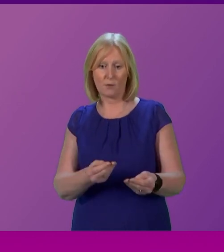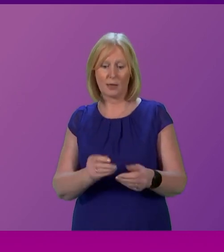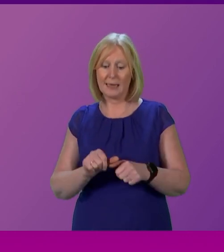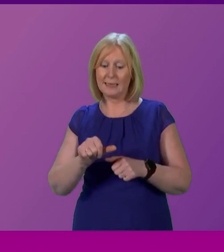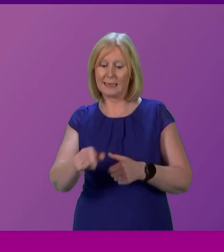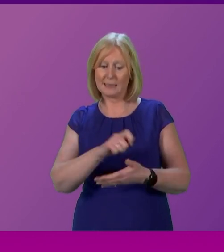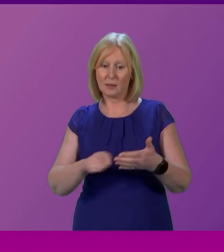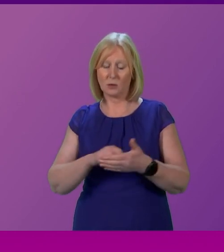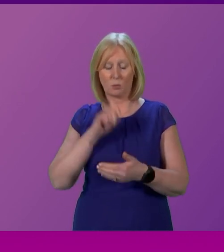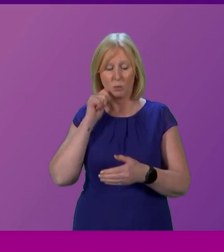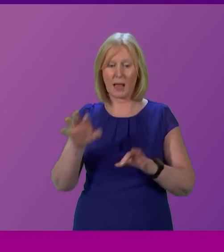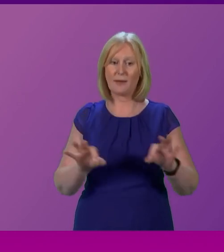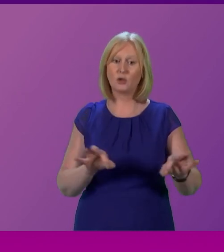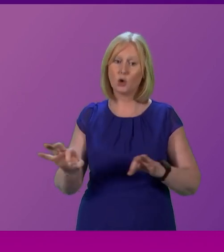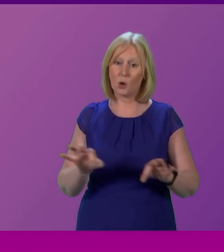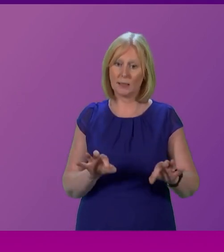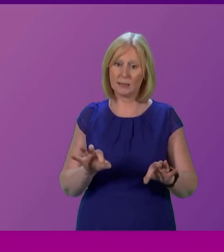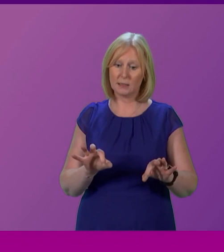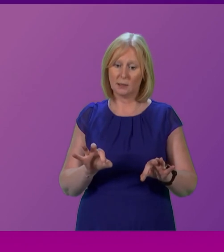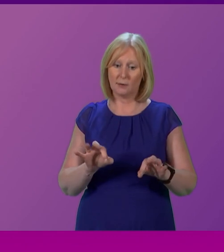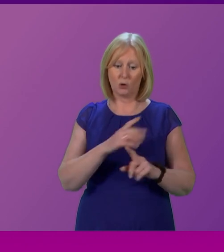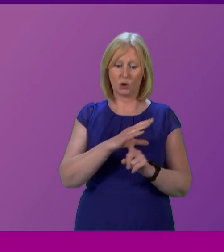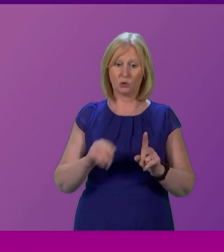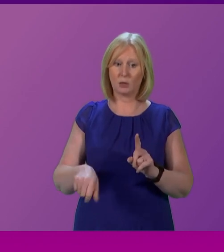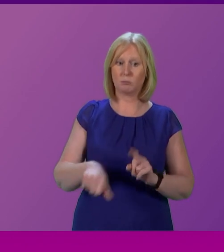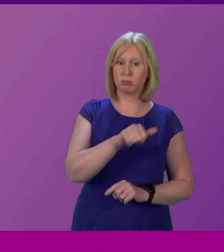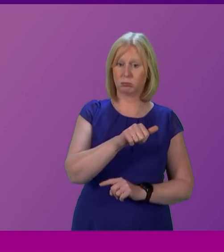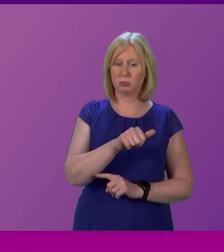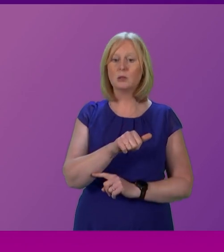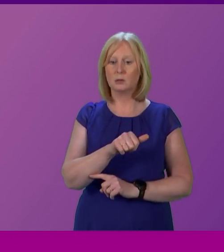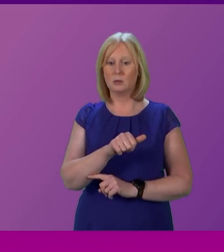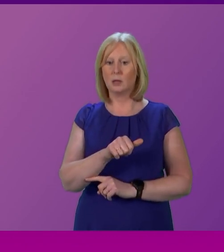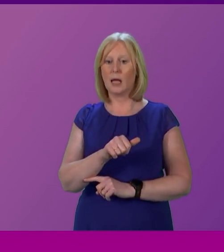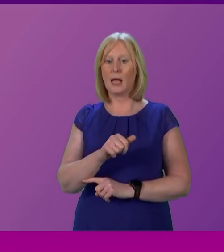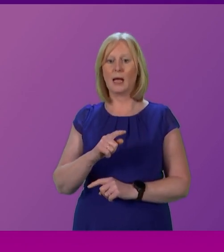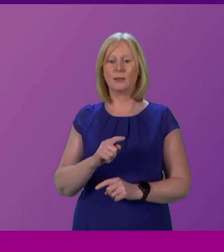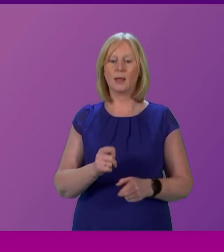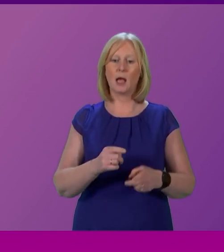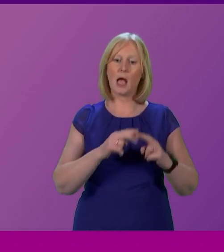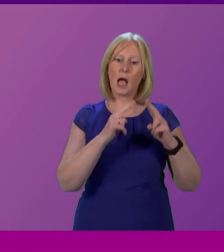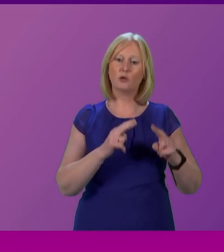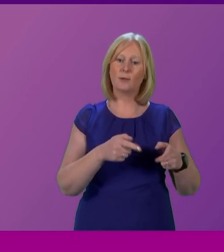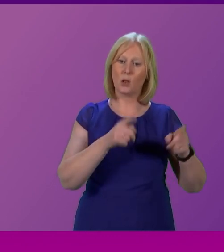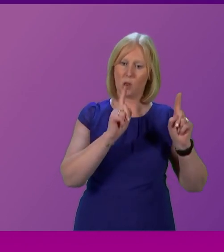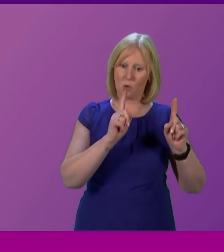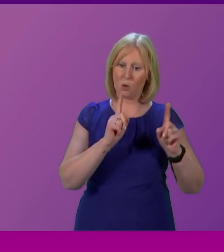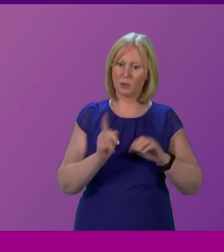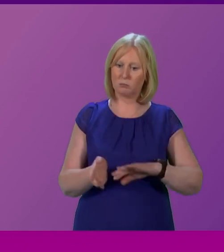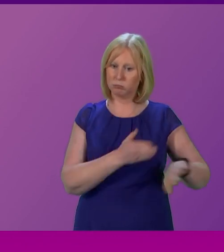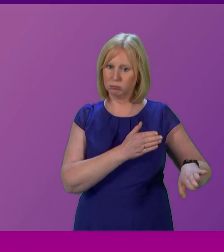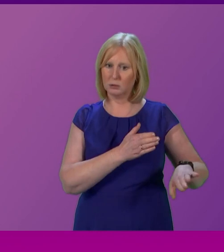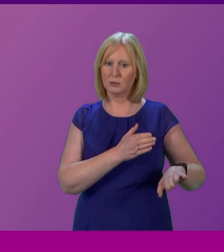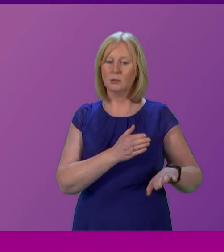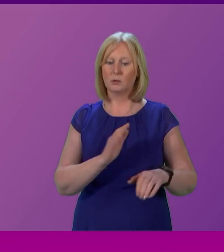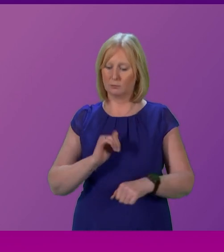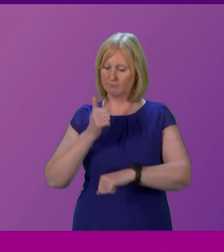will have a choice in Scotland. To boot out the Tories. To get rid of the undemocratic House of Lords. Have a directly elected second chamber. To